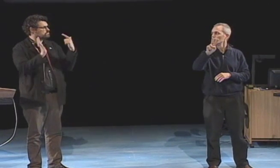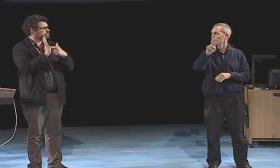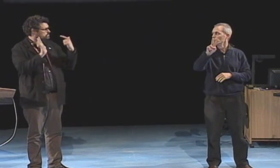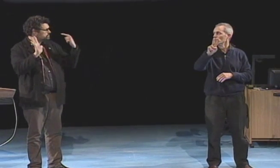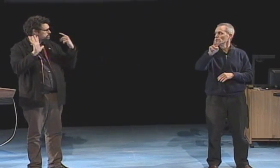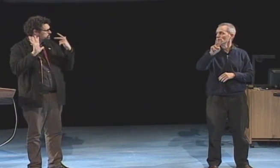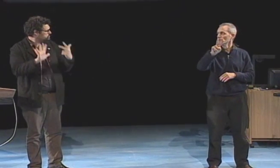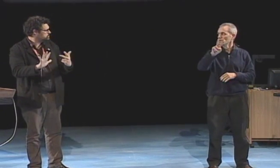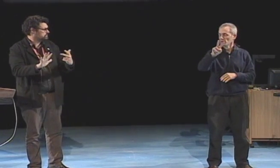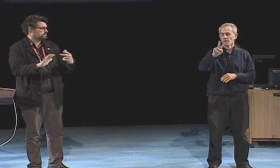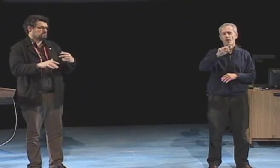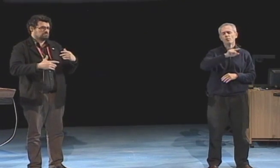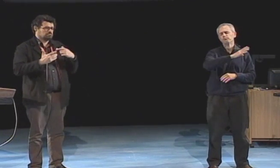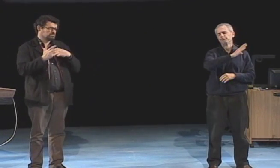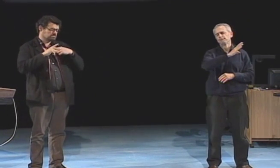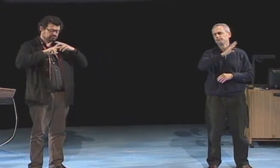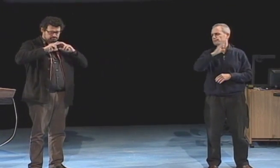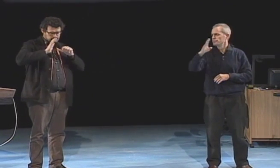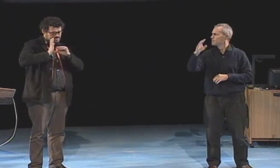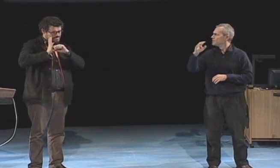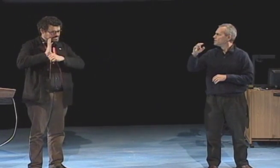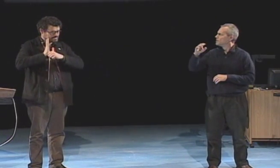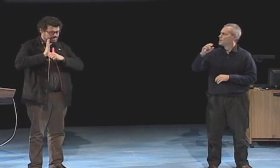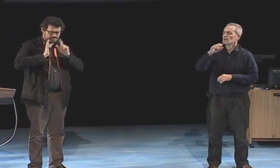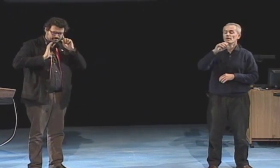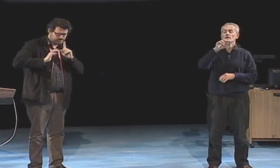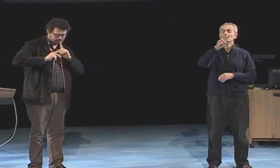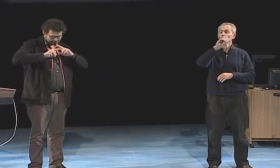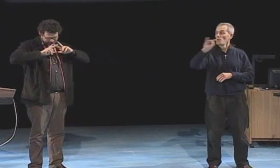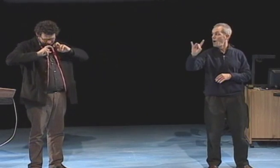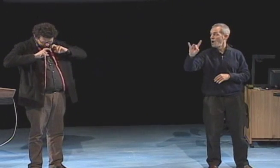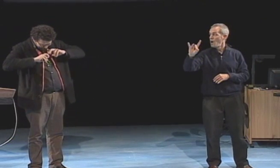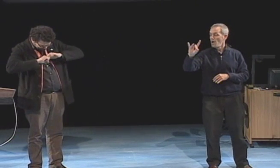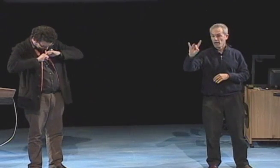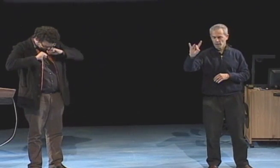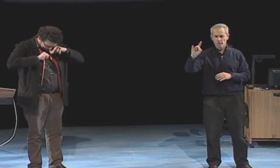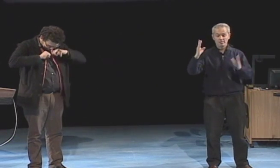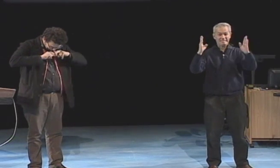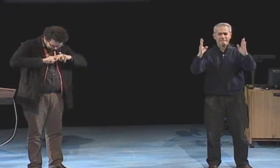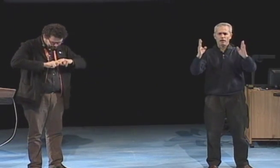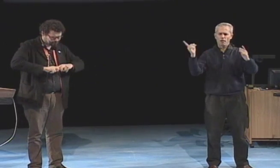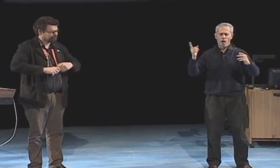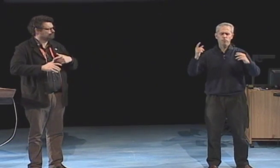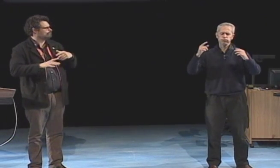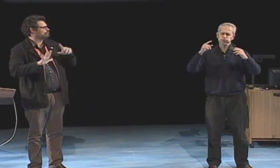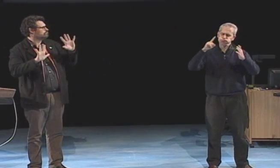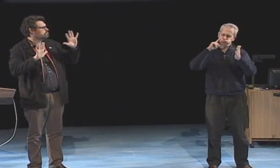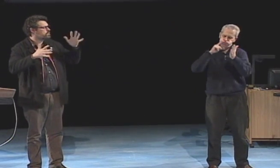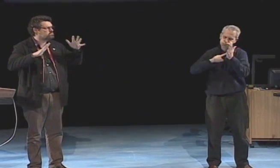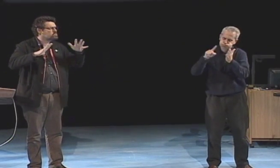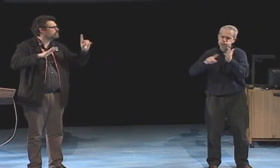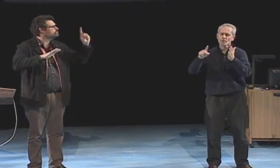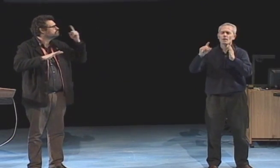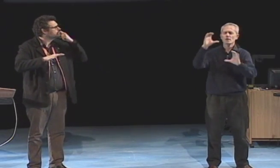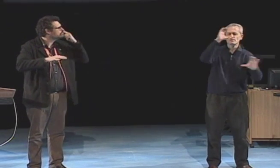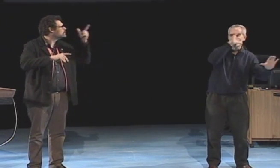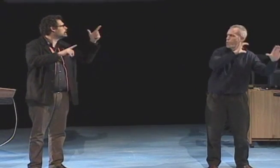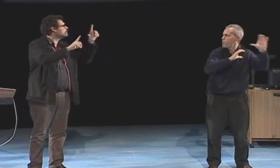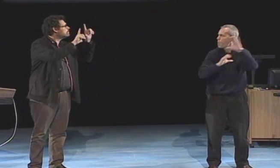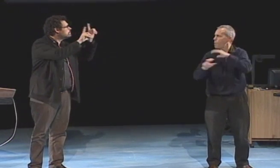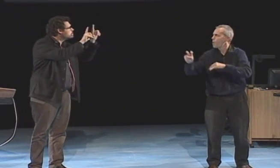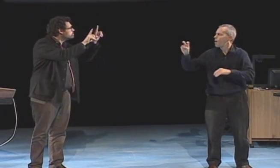In 1992, until 2008,